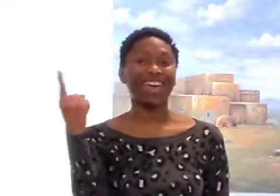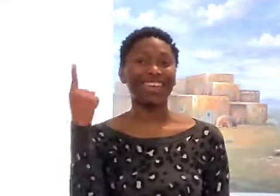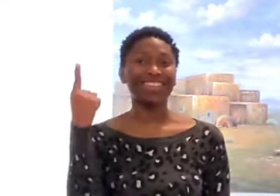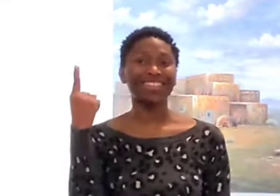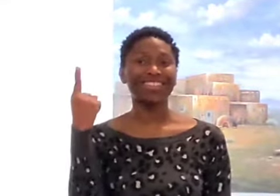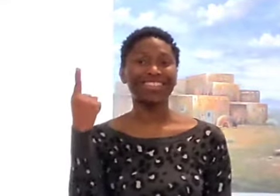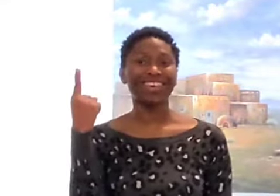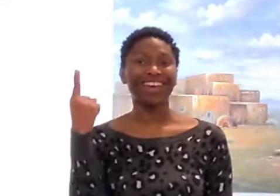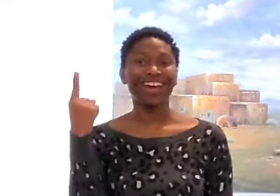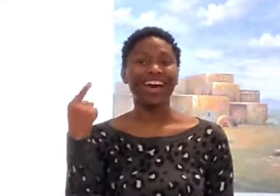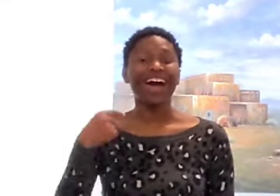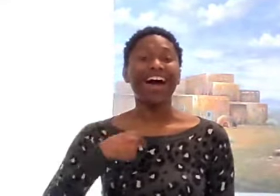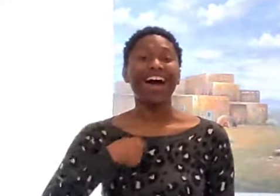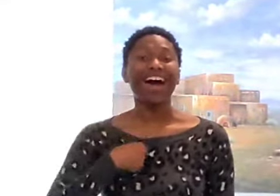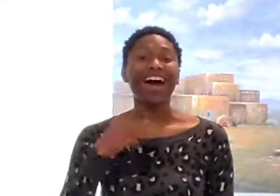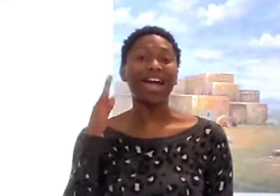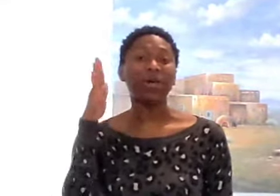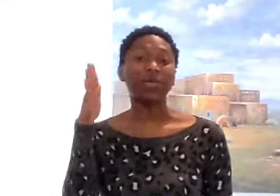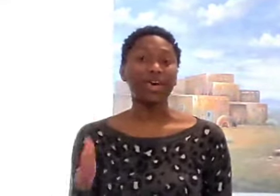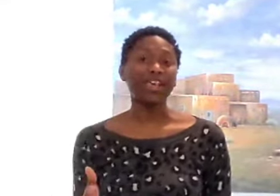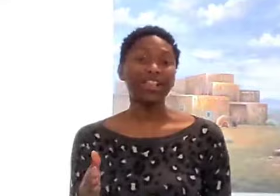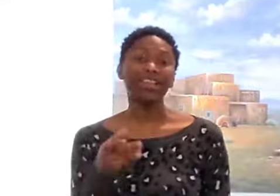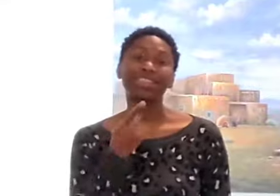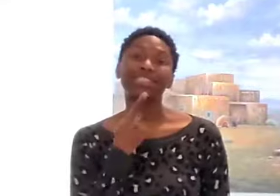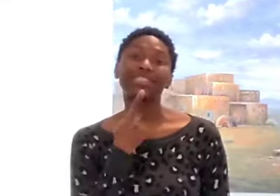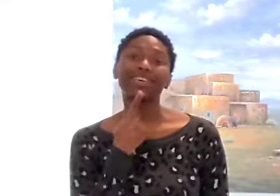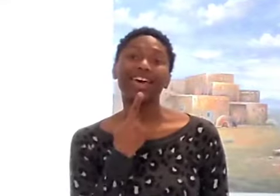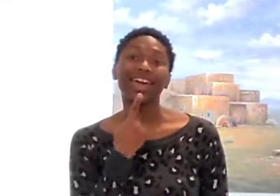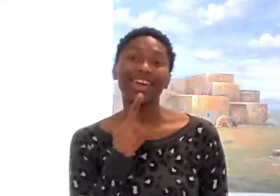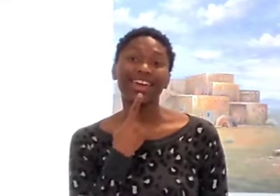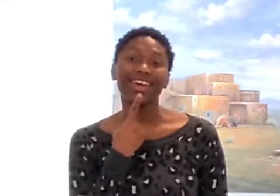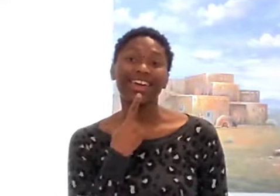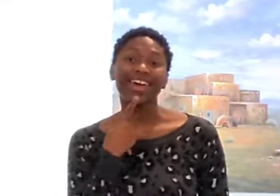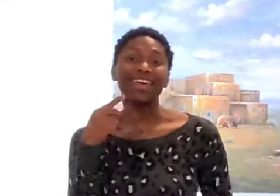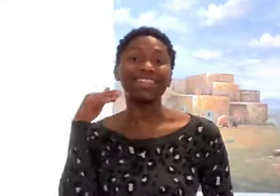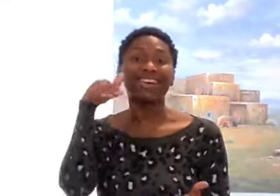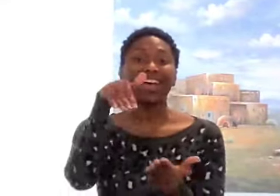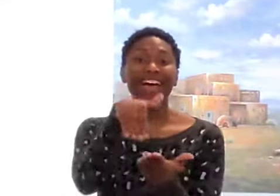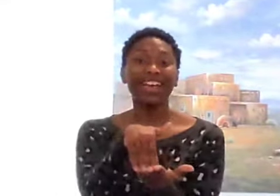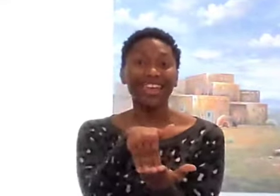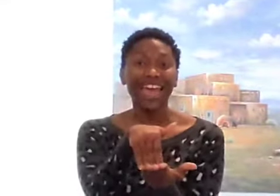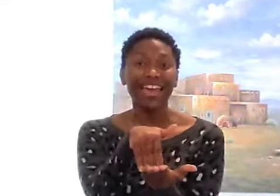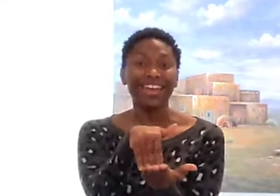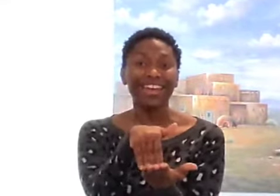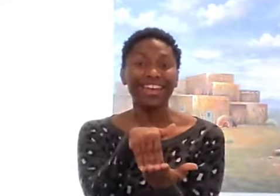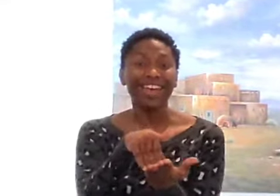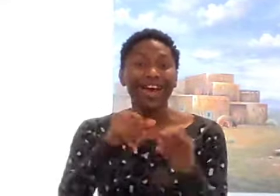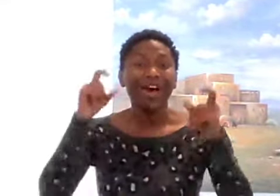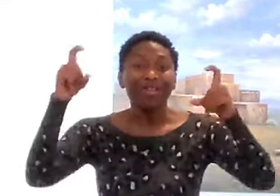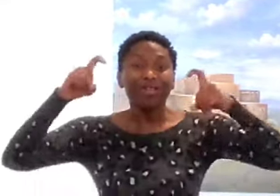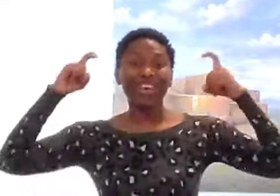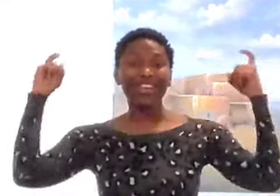I will say it again rejoice